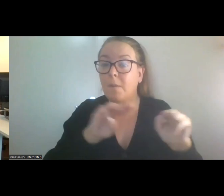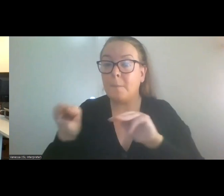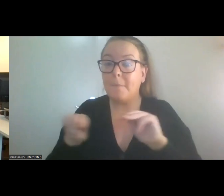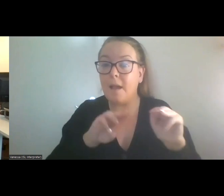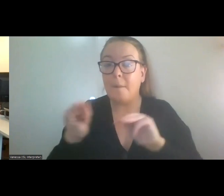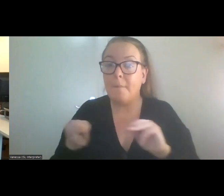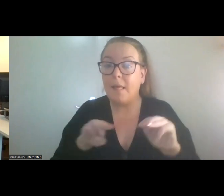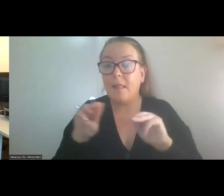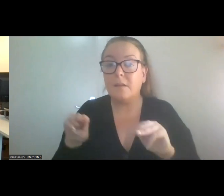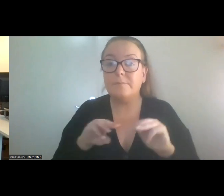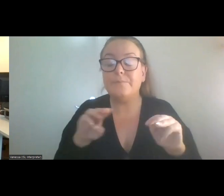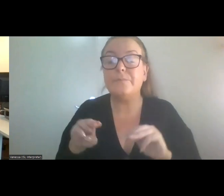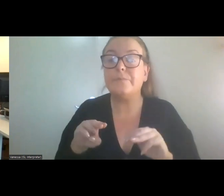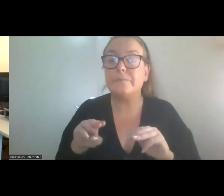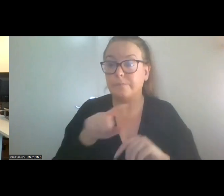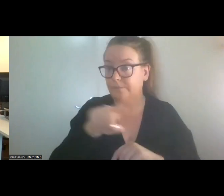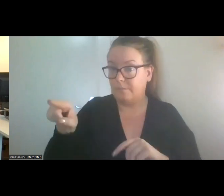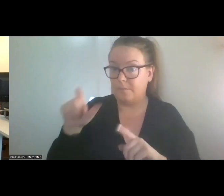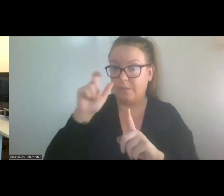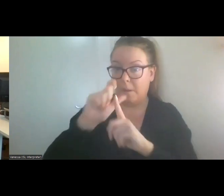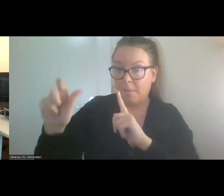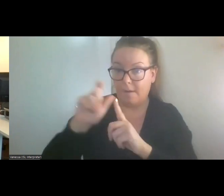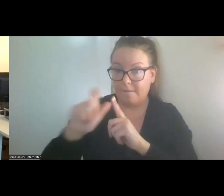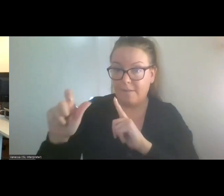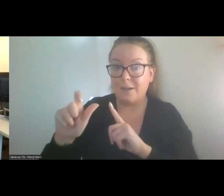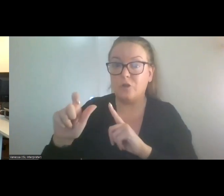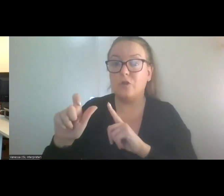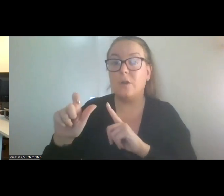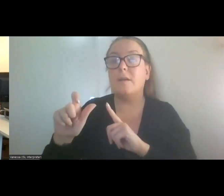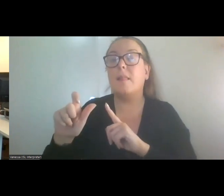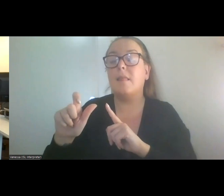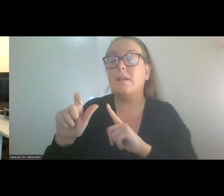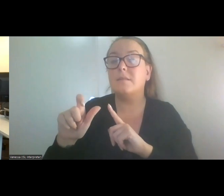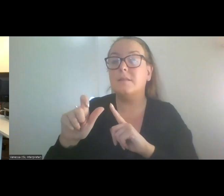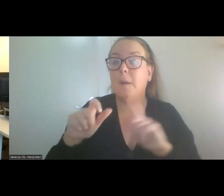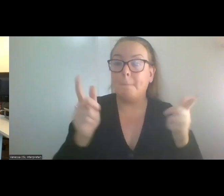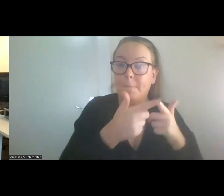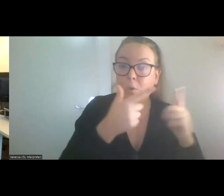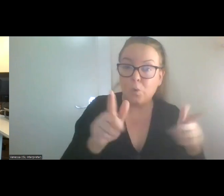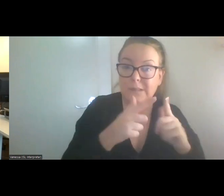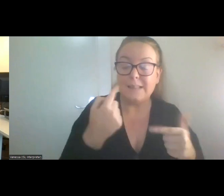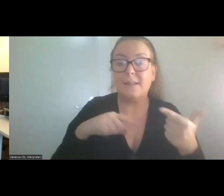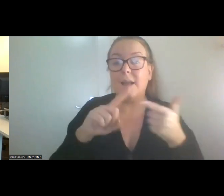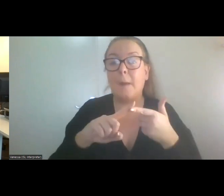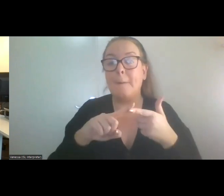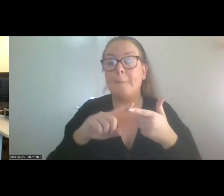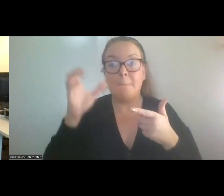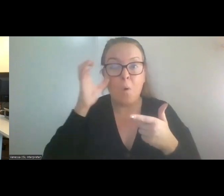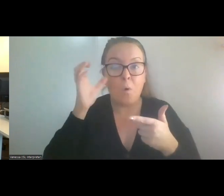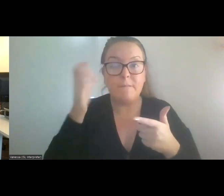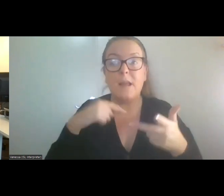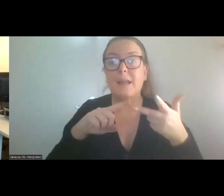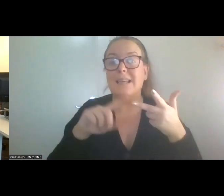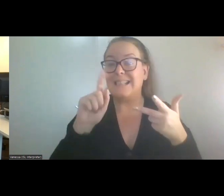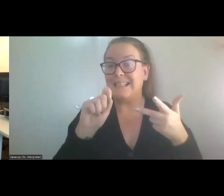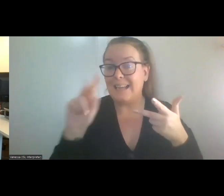careers as professional musicians or directors of movies and TV, as